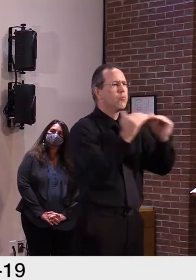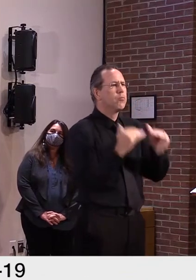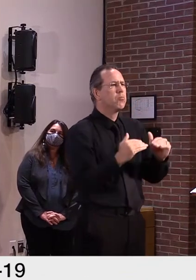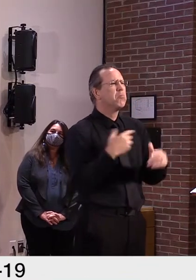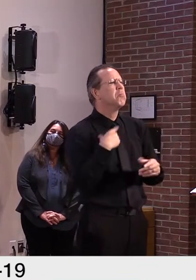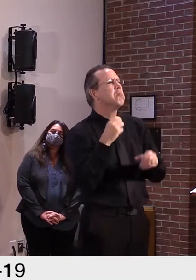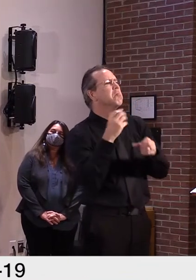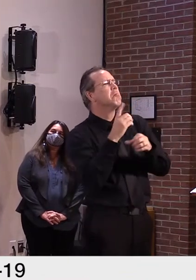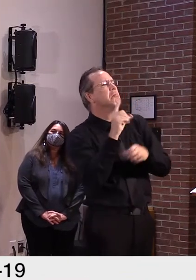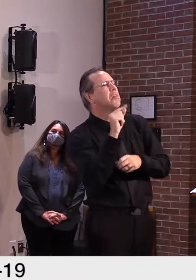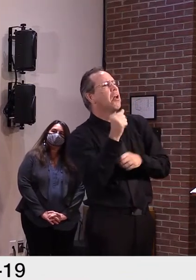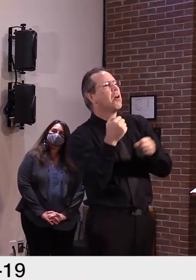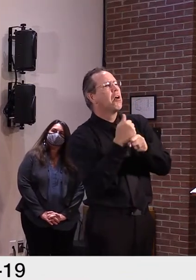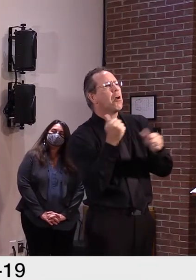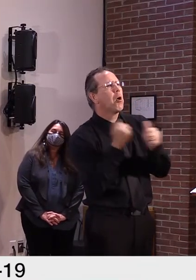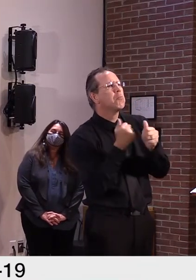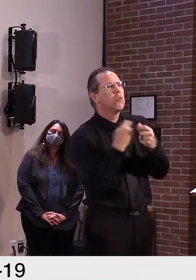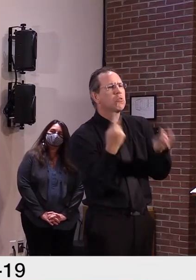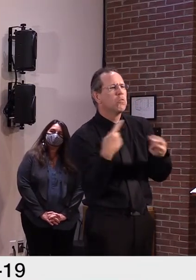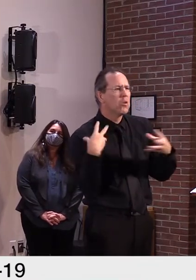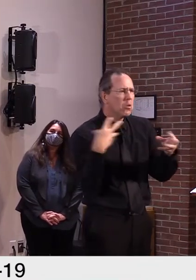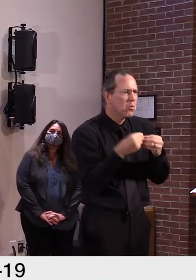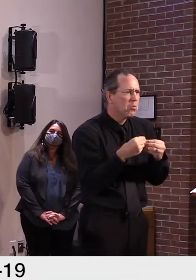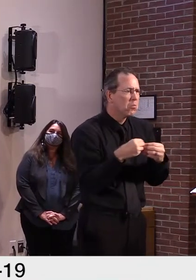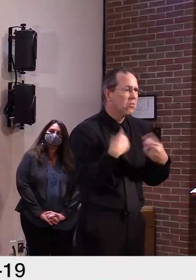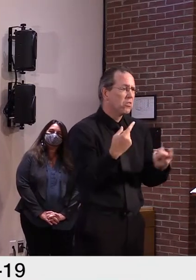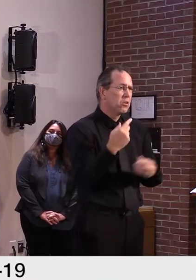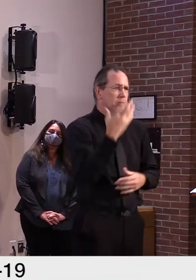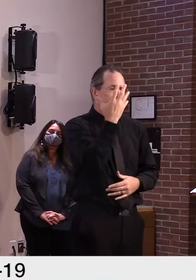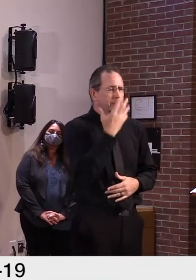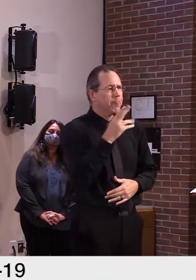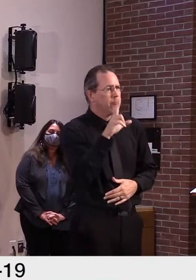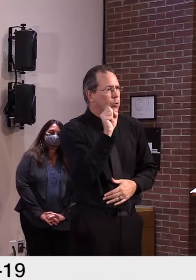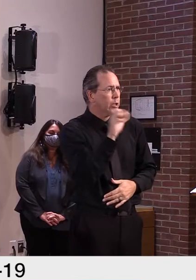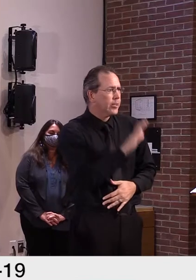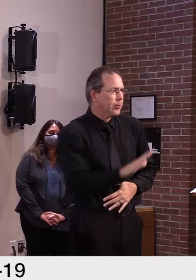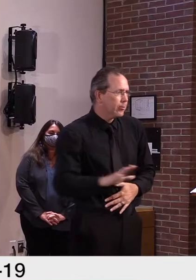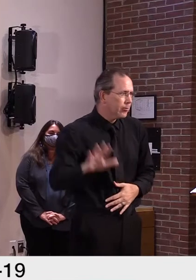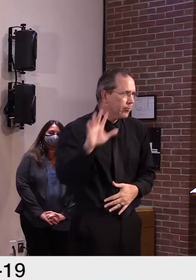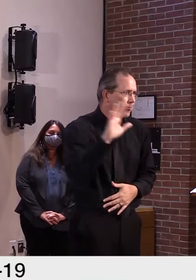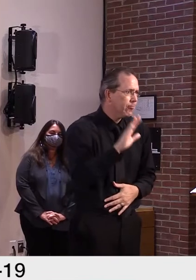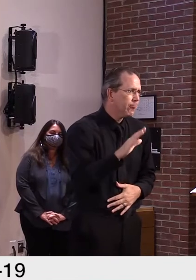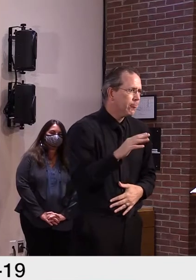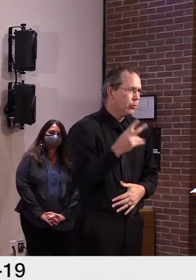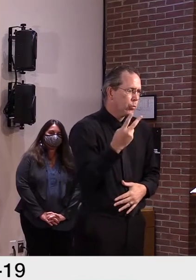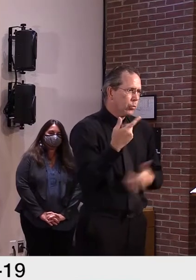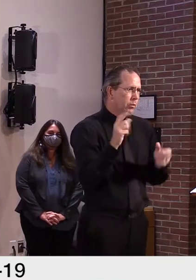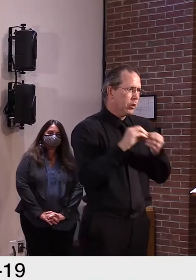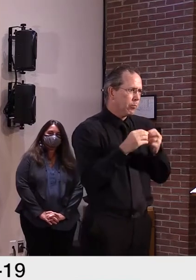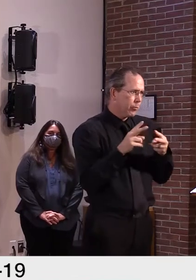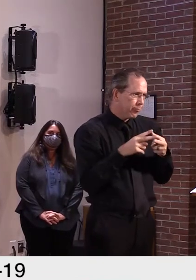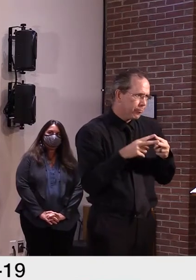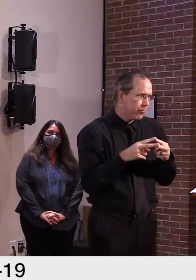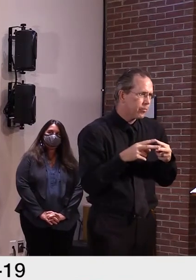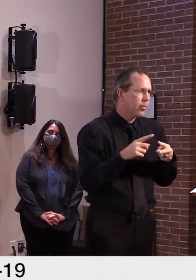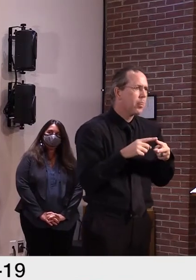Unfortunately, as a country, we've just passed two milestones. Seven million cases,